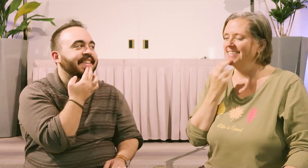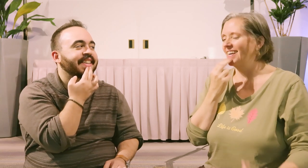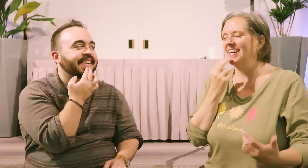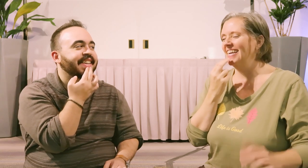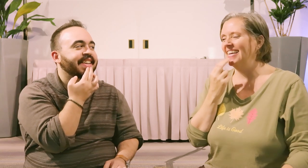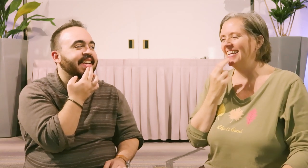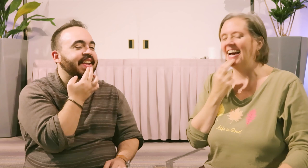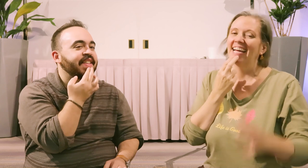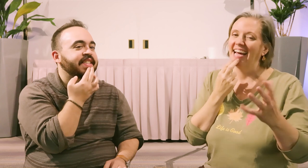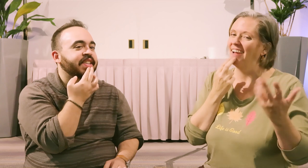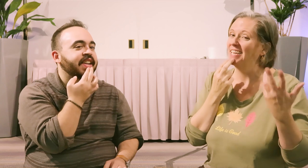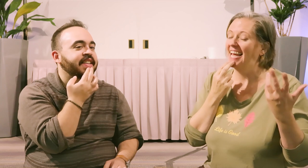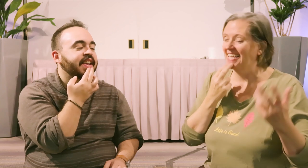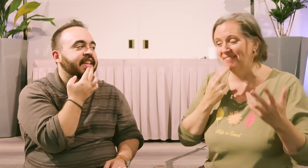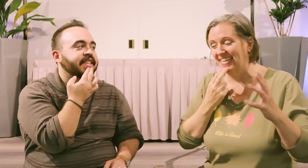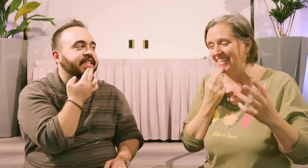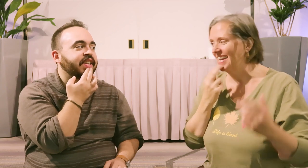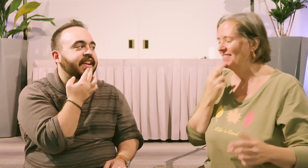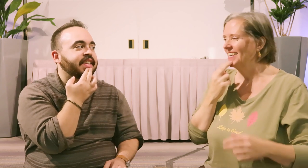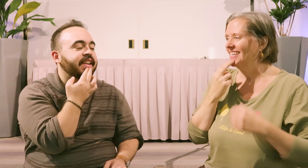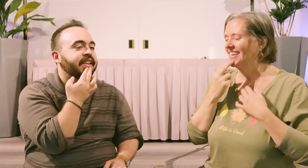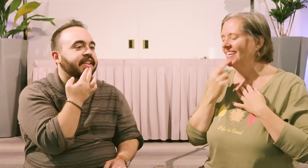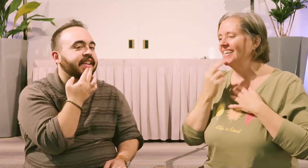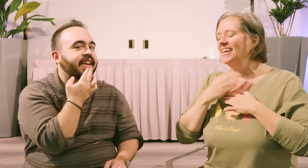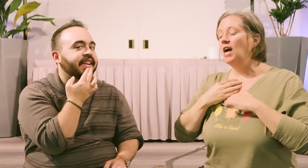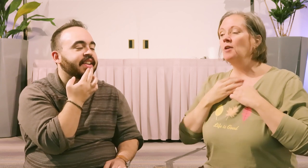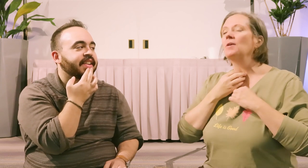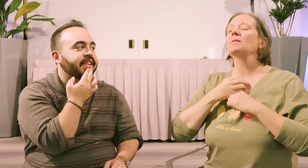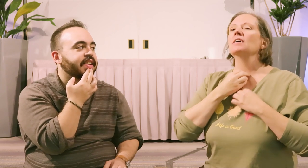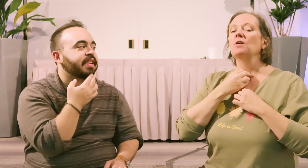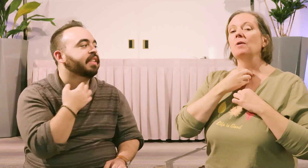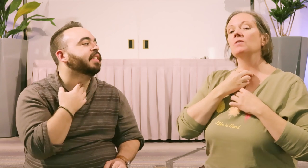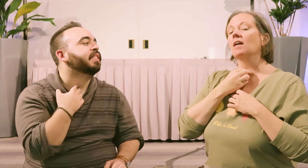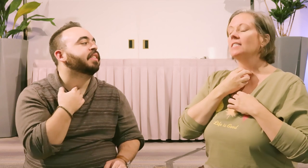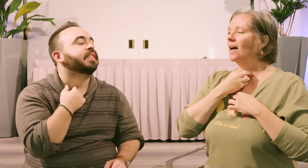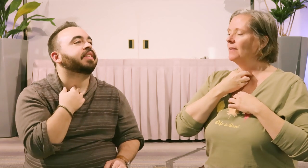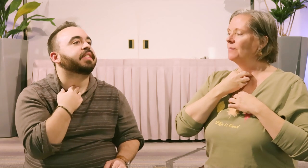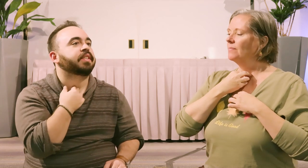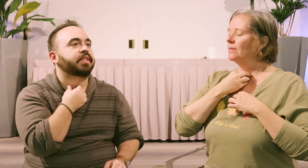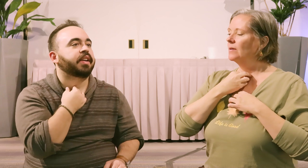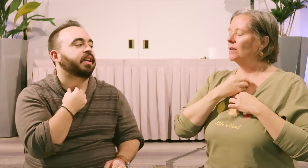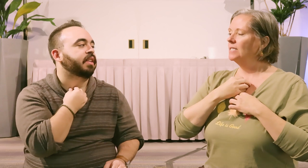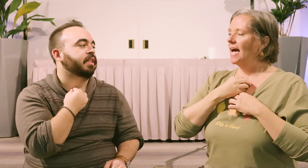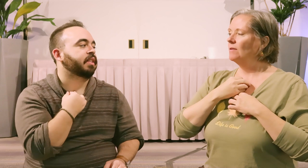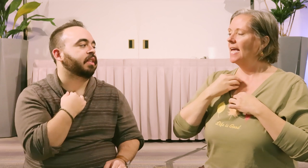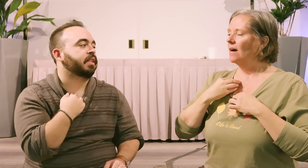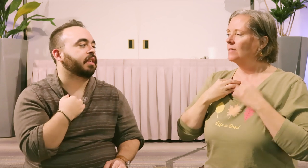Sorry. I really like that. really like the camera. Yeah. Collarbone. Go to where you knot a tie. Okay. Go down and out.